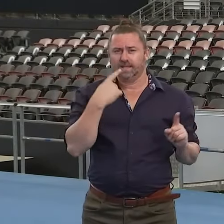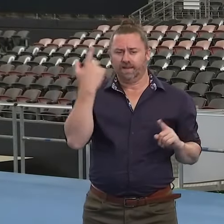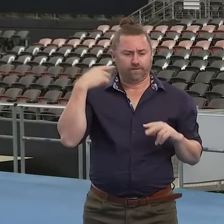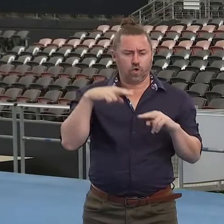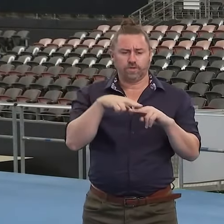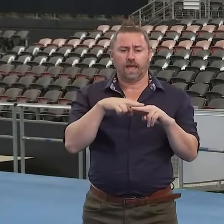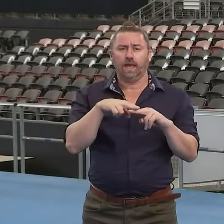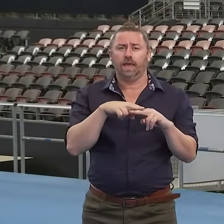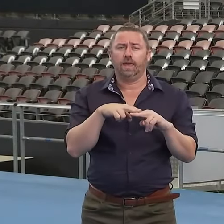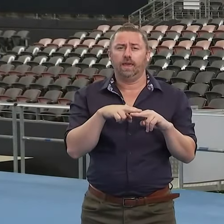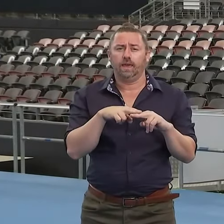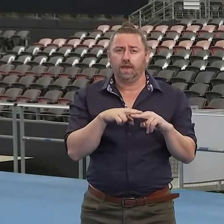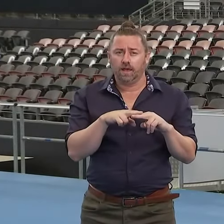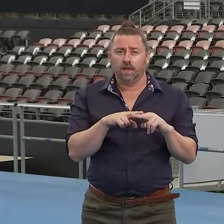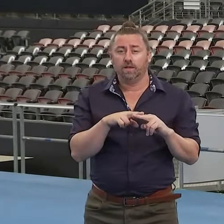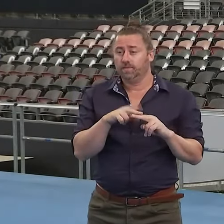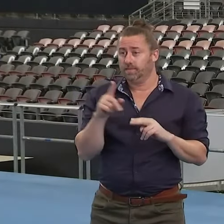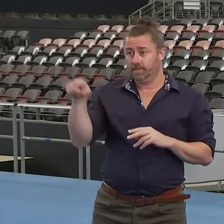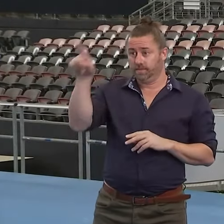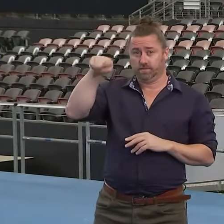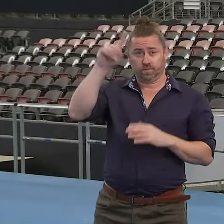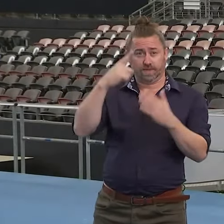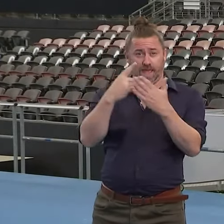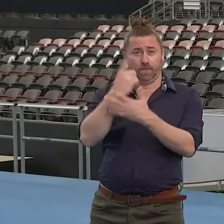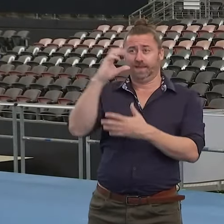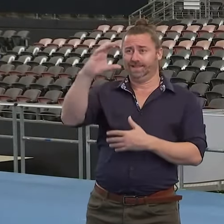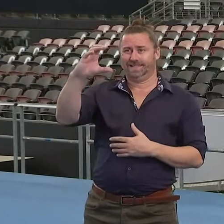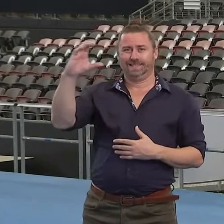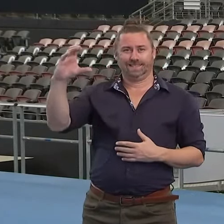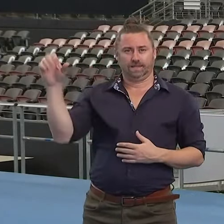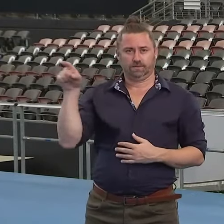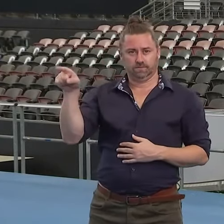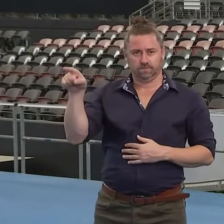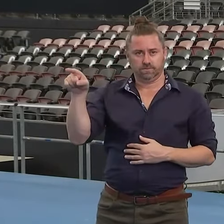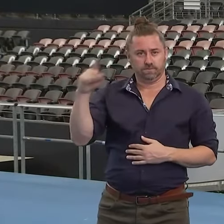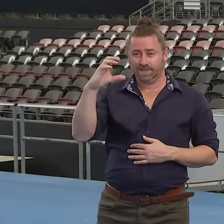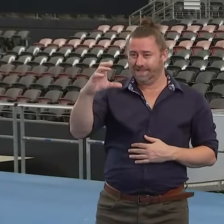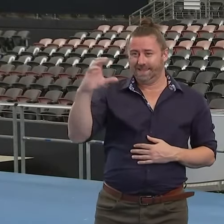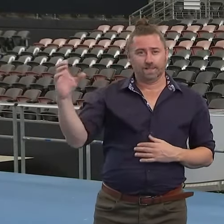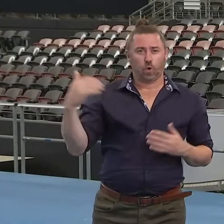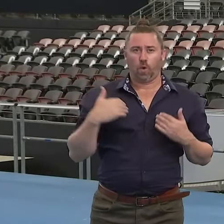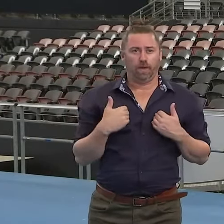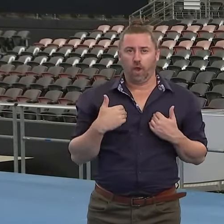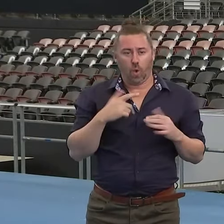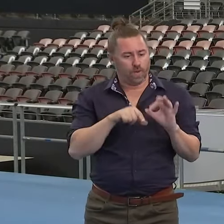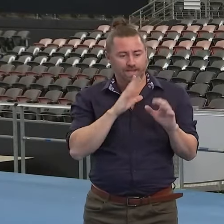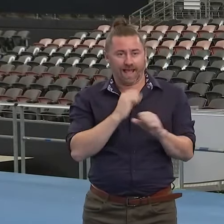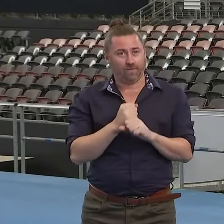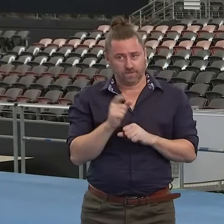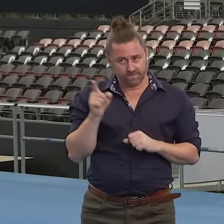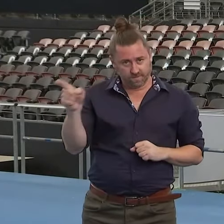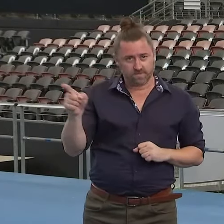on Friday, is that these matters are with the triple C and I'm not commenting any further.